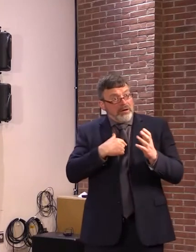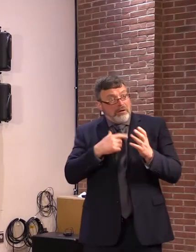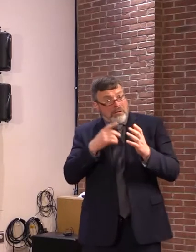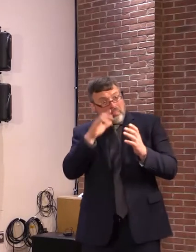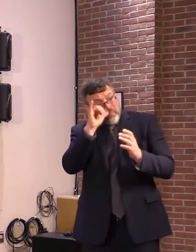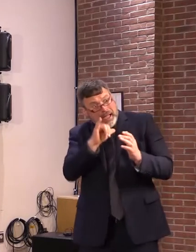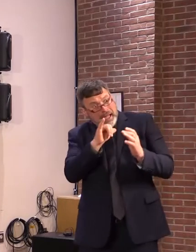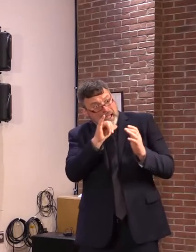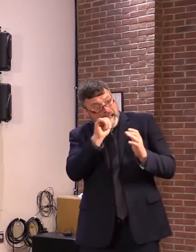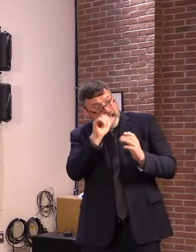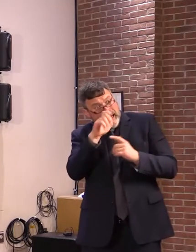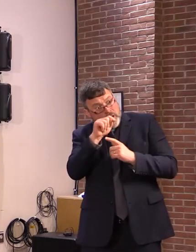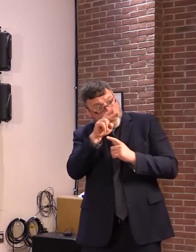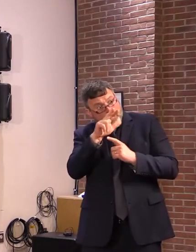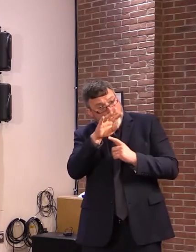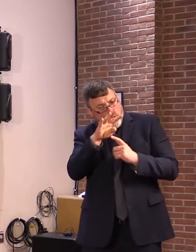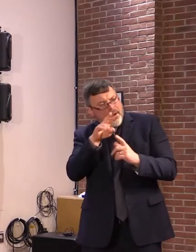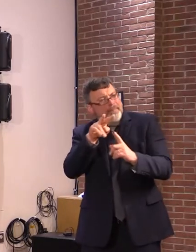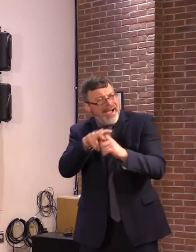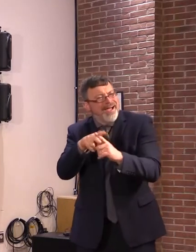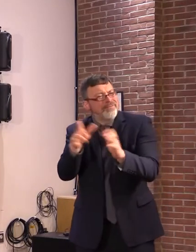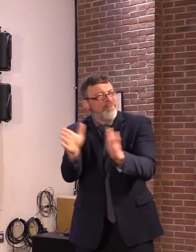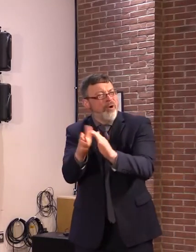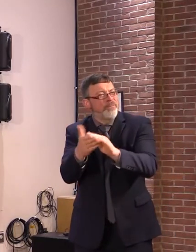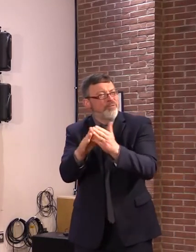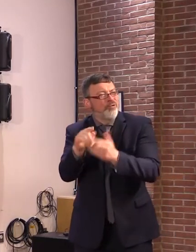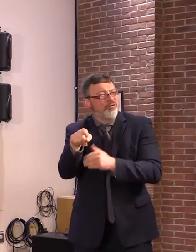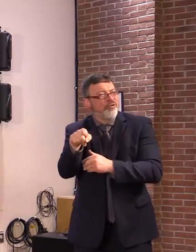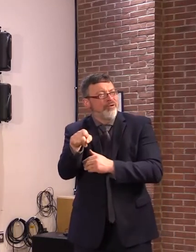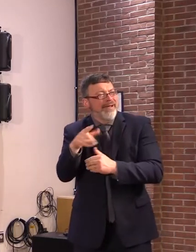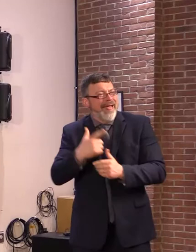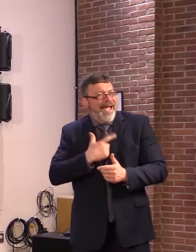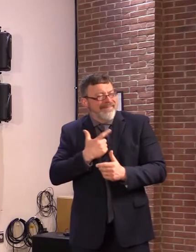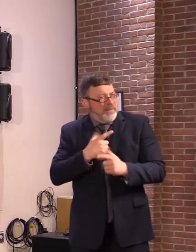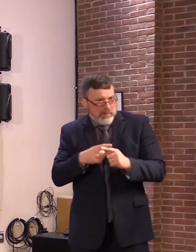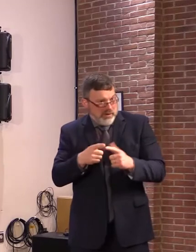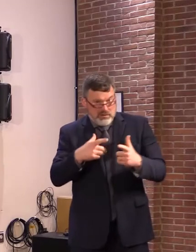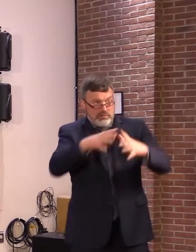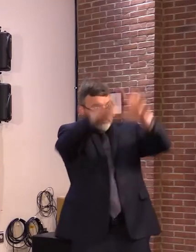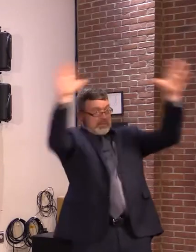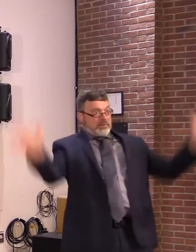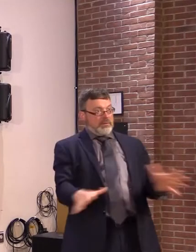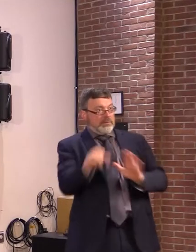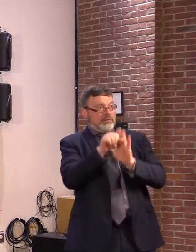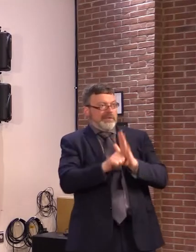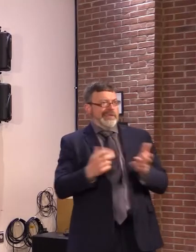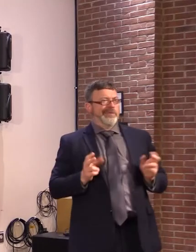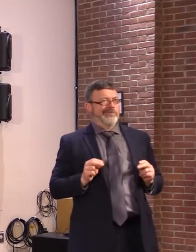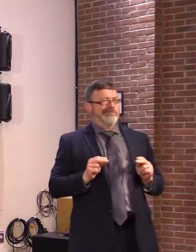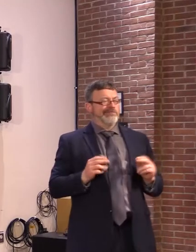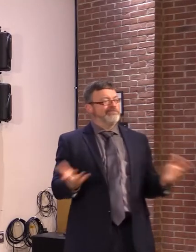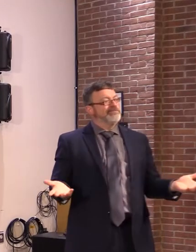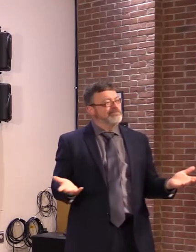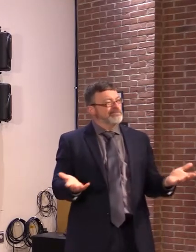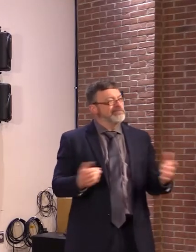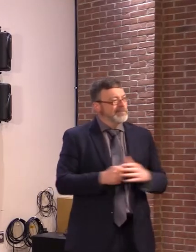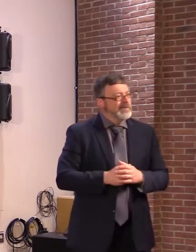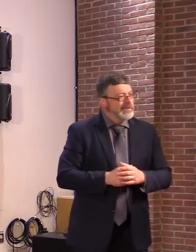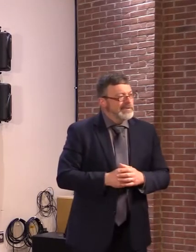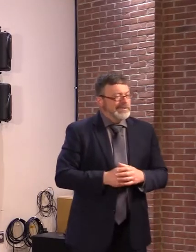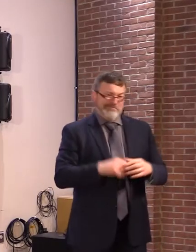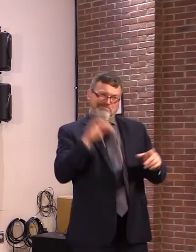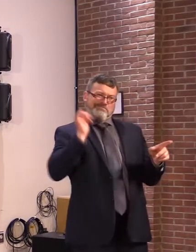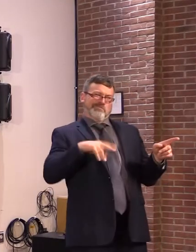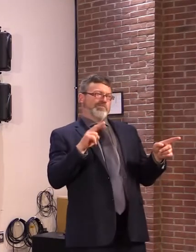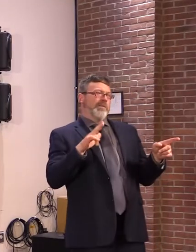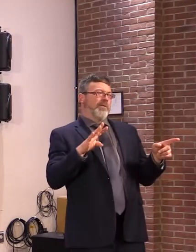As the mayor has alluded to, and the governor alluded to, S-234, this one bill that looks like it has the best chance of passing and